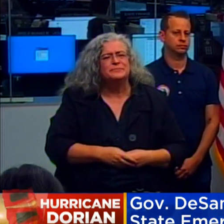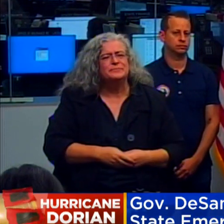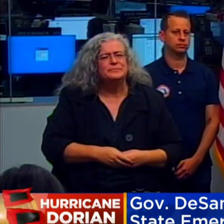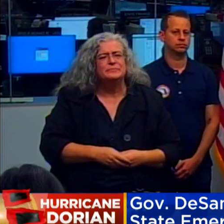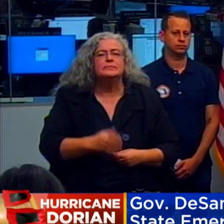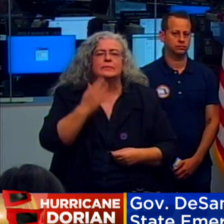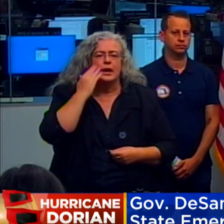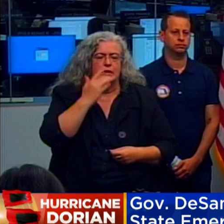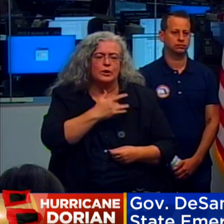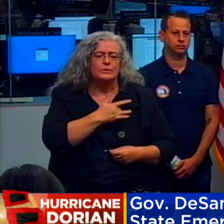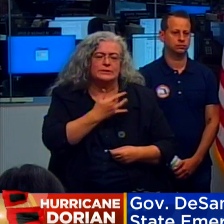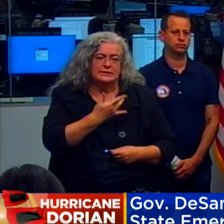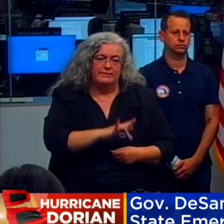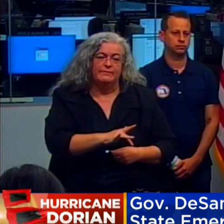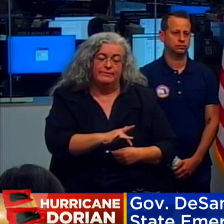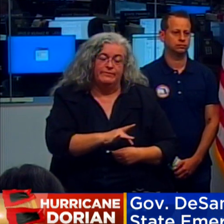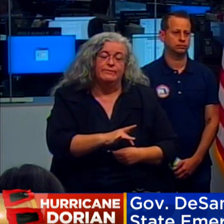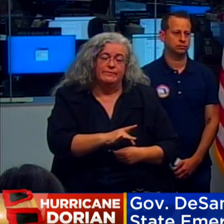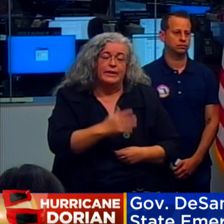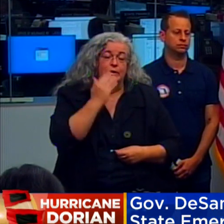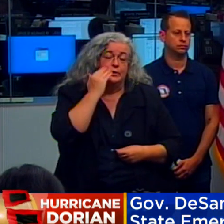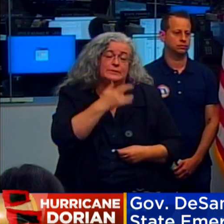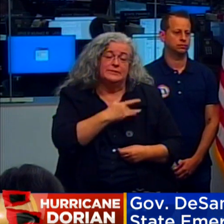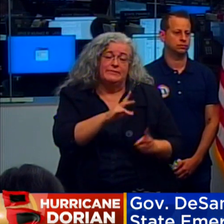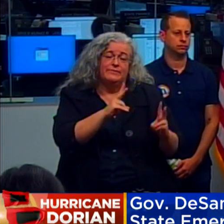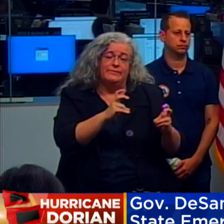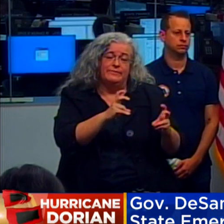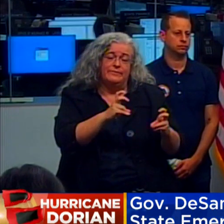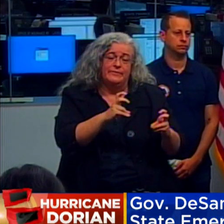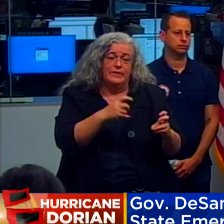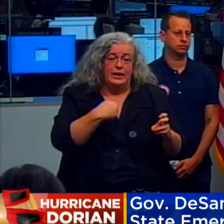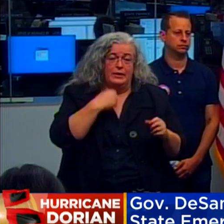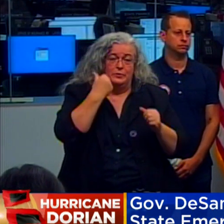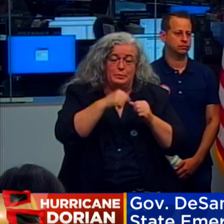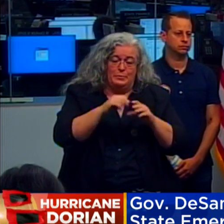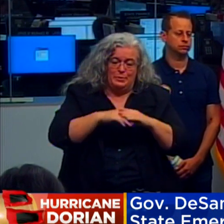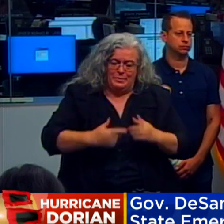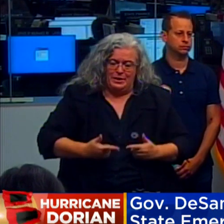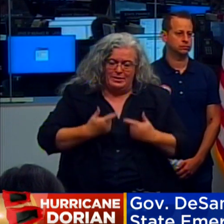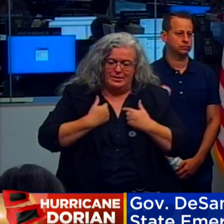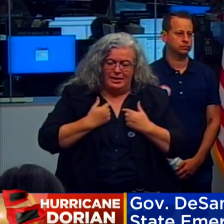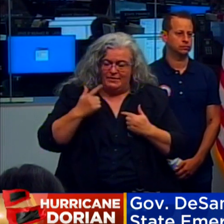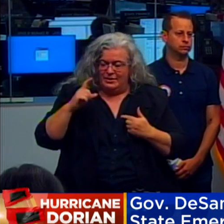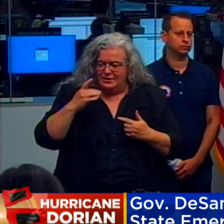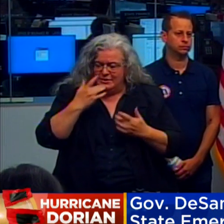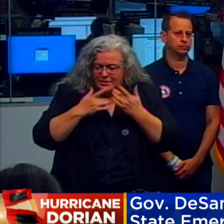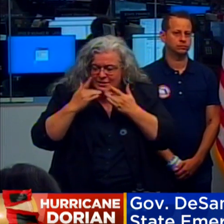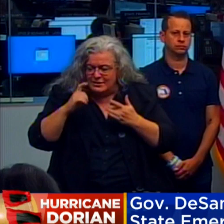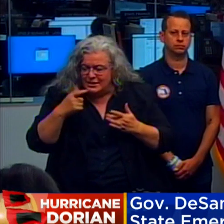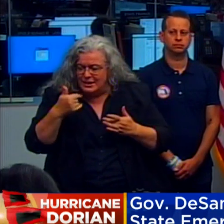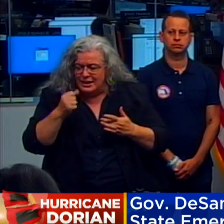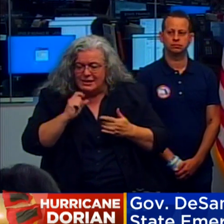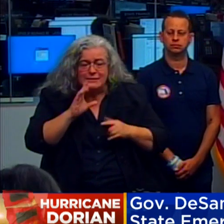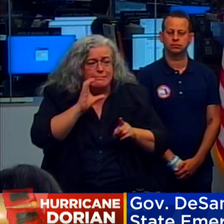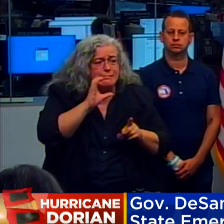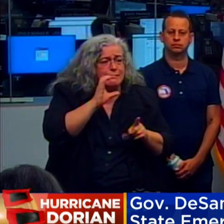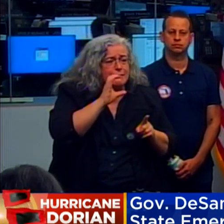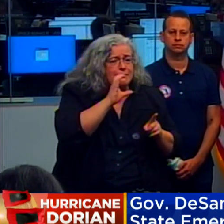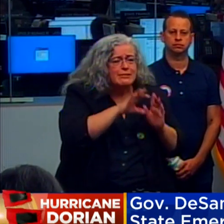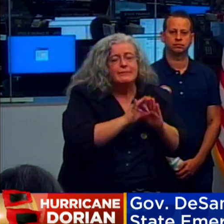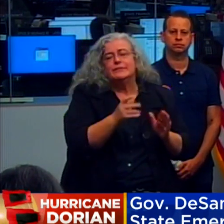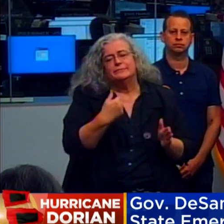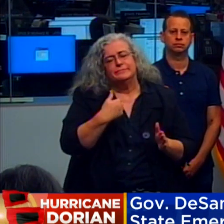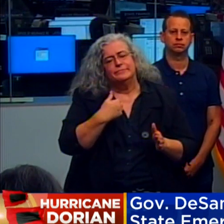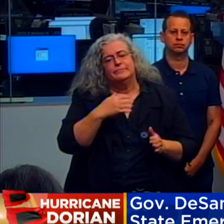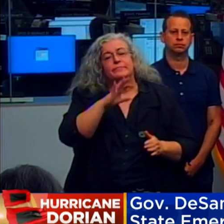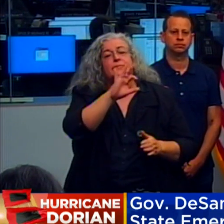that's very sensitive to me because I remember running around with these hurricanes throughout my life, and that's something that people really want to see there. So the